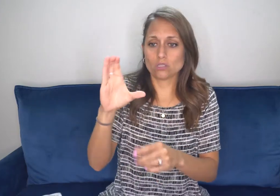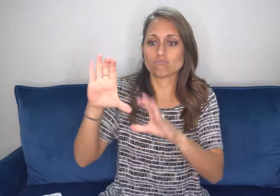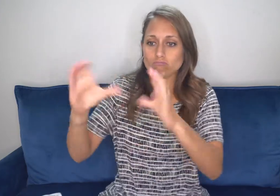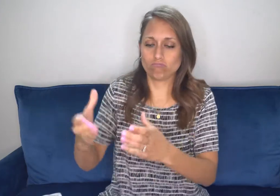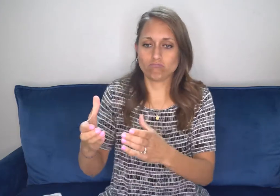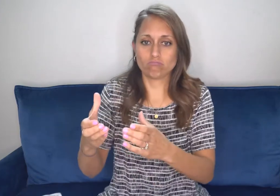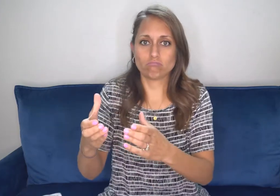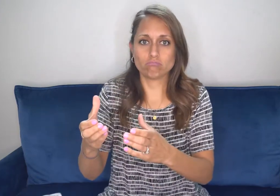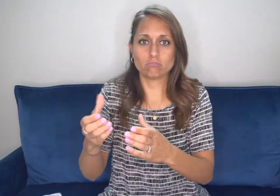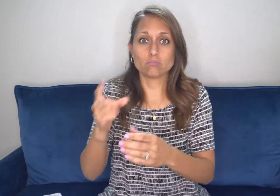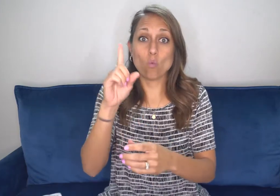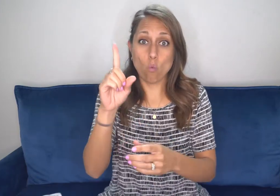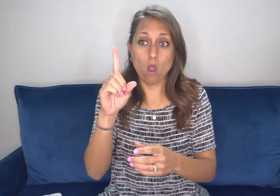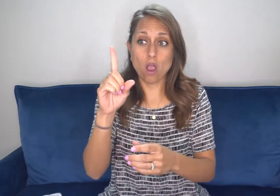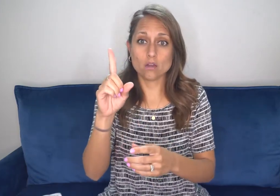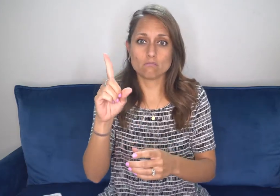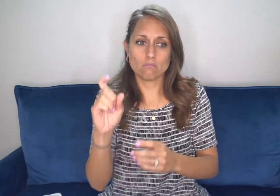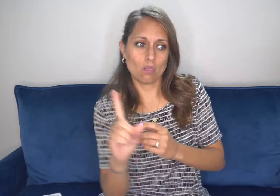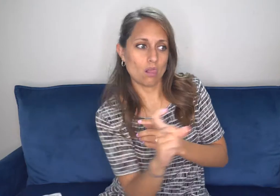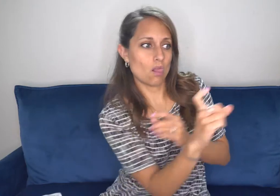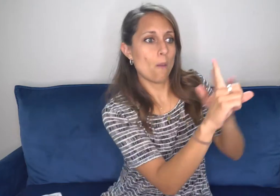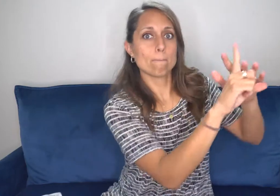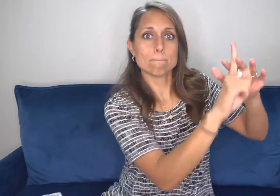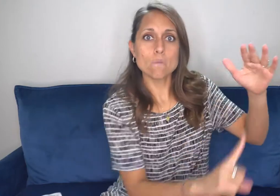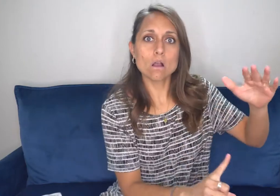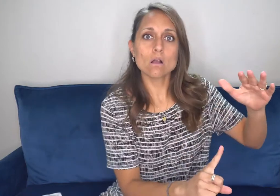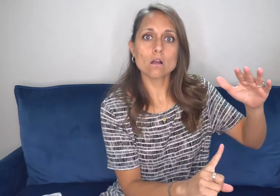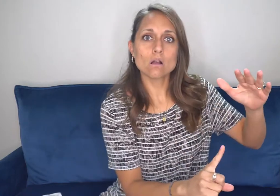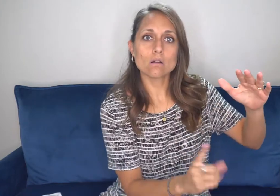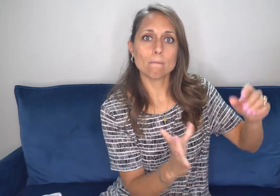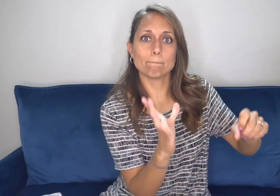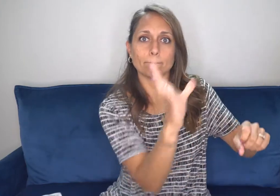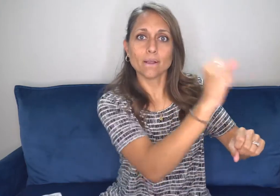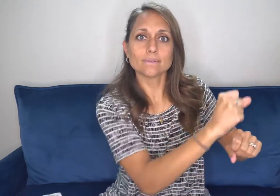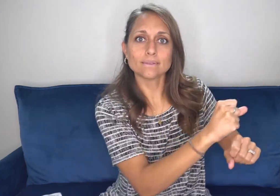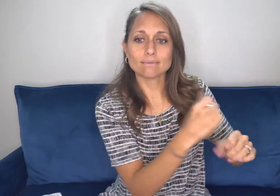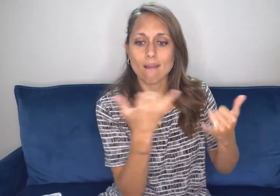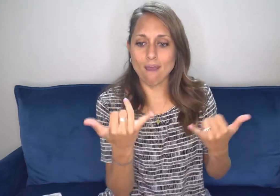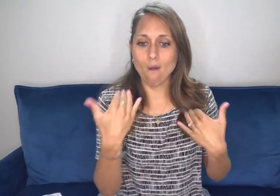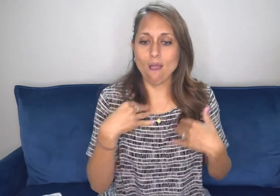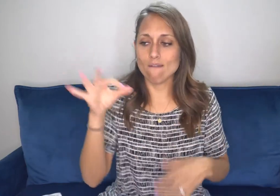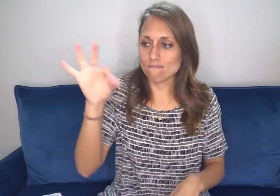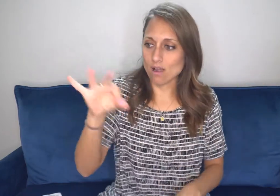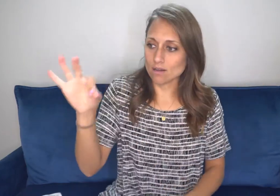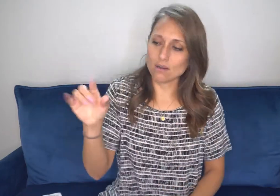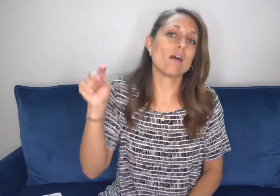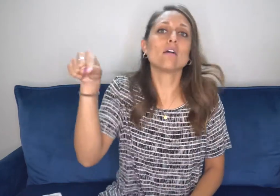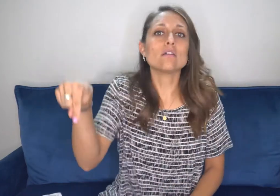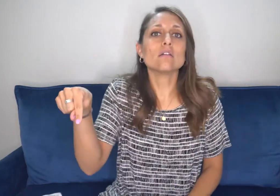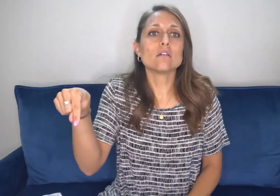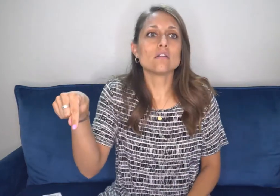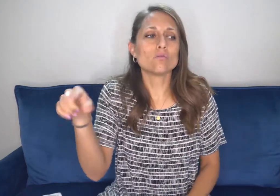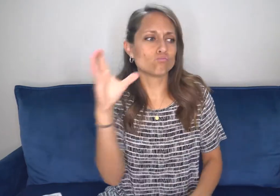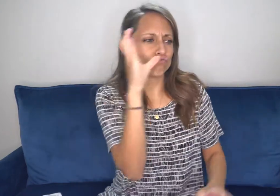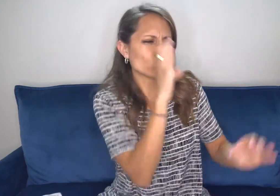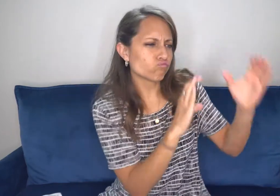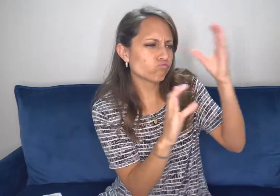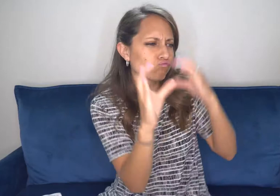who has a hundred sheep and loses one of them does not leave the 99 in the open field